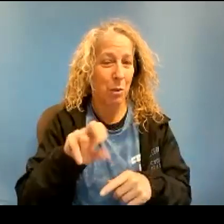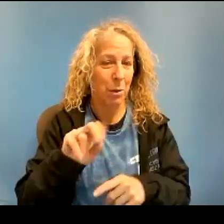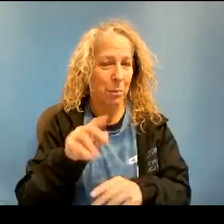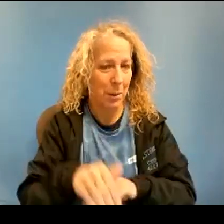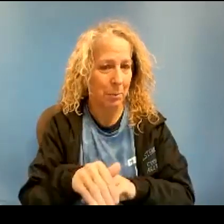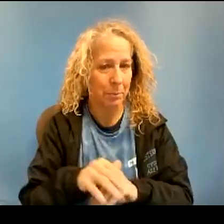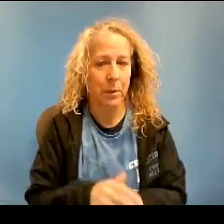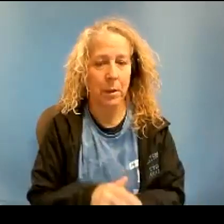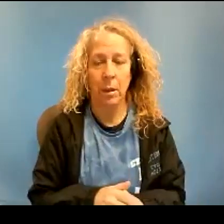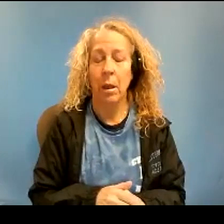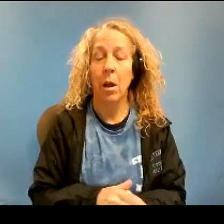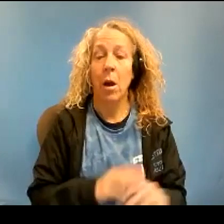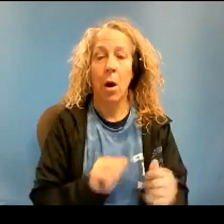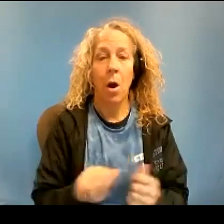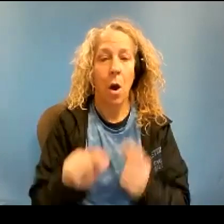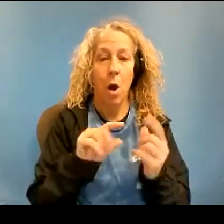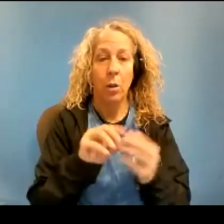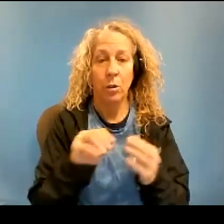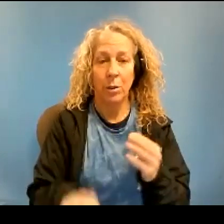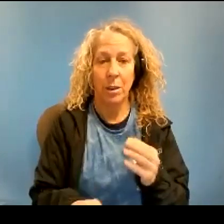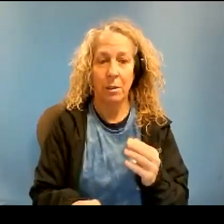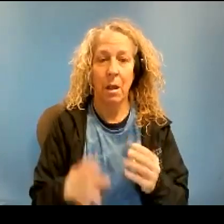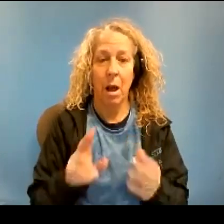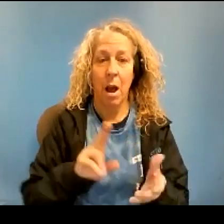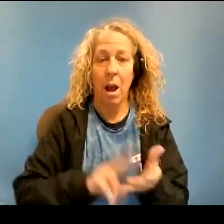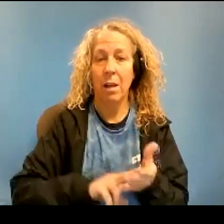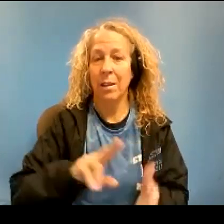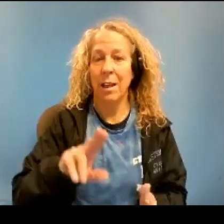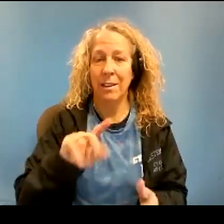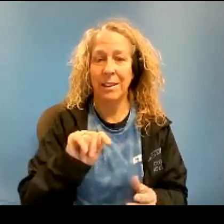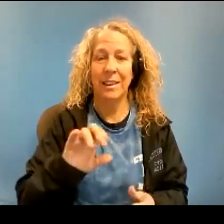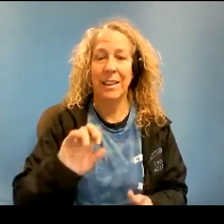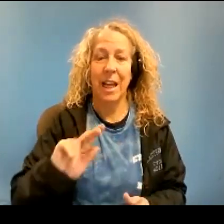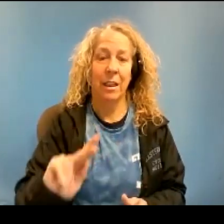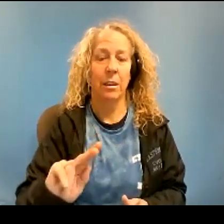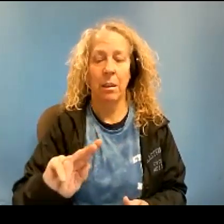All students interested in being on the tech crew should attend.